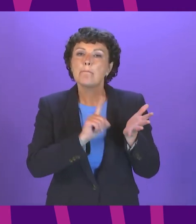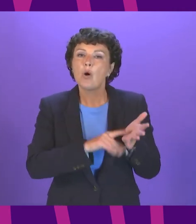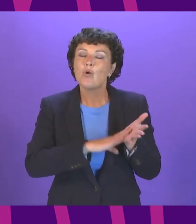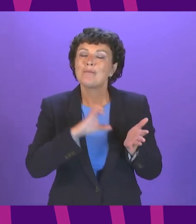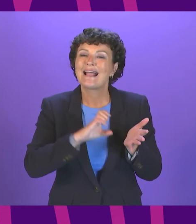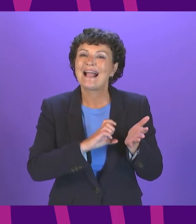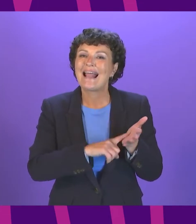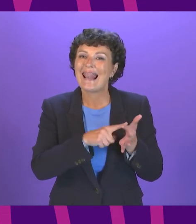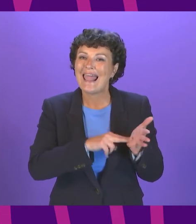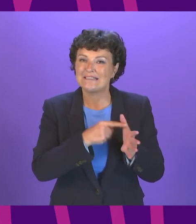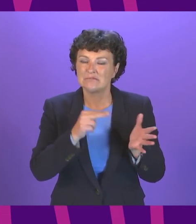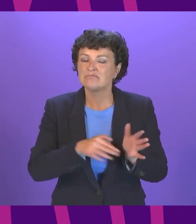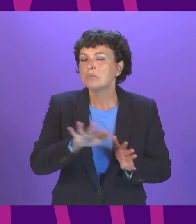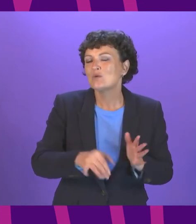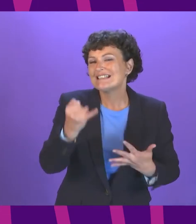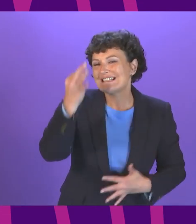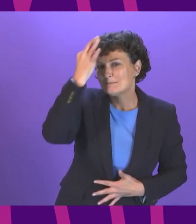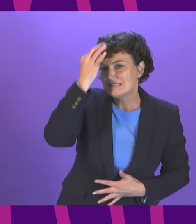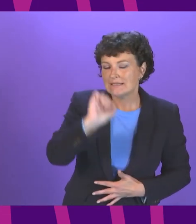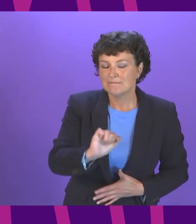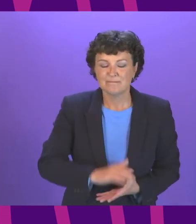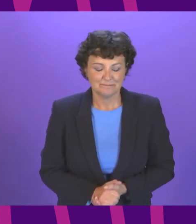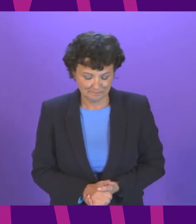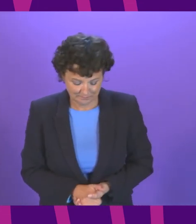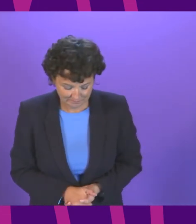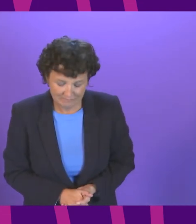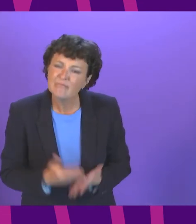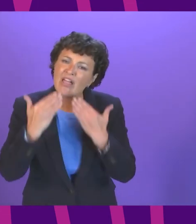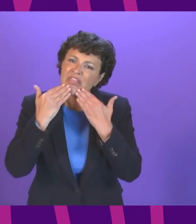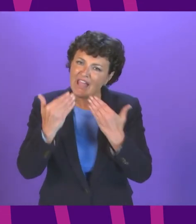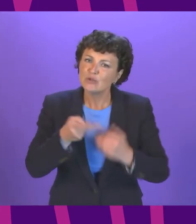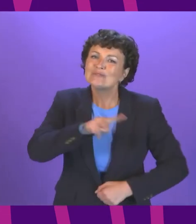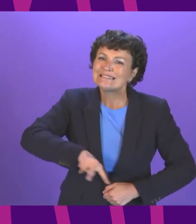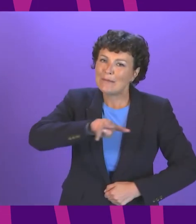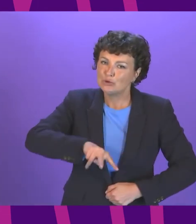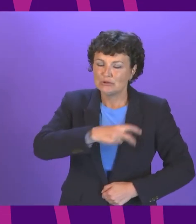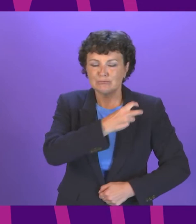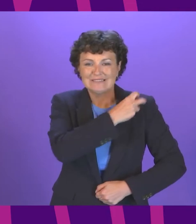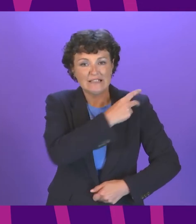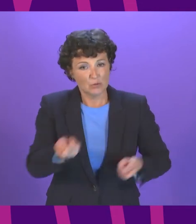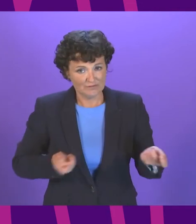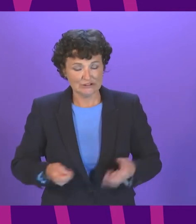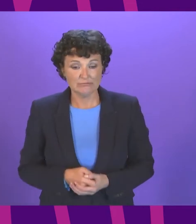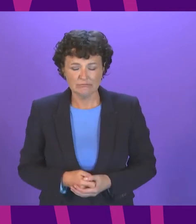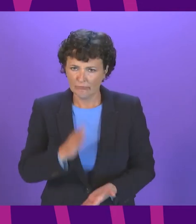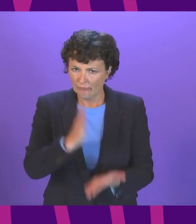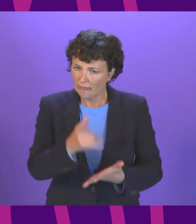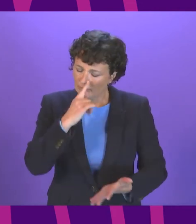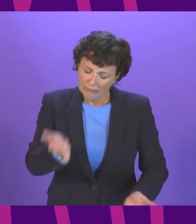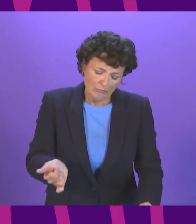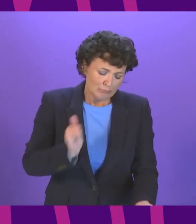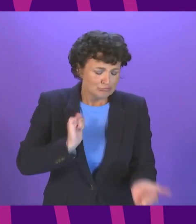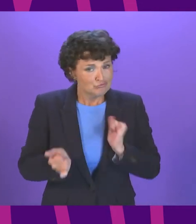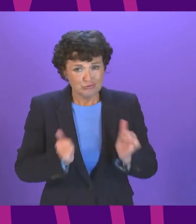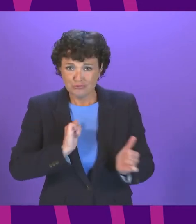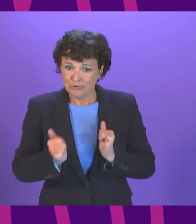Griffin Mr McGlennan around six minutes thank you Deputy Presiding Officer and I'm extremely proud to be talking about the programme for government in the